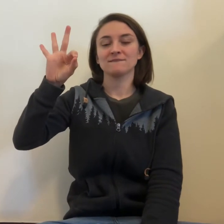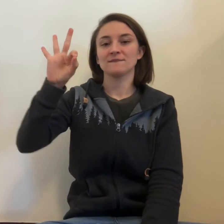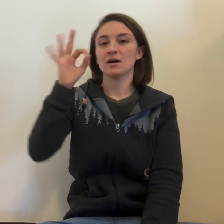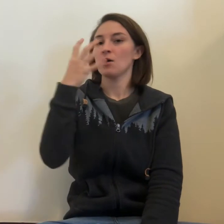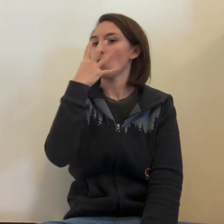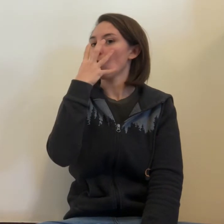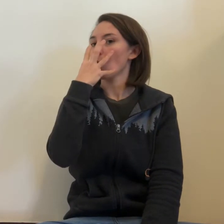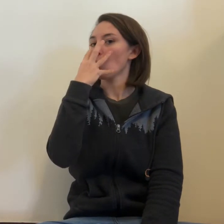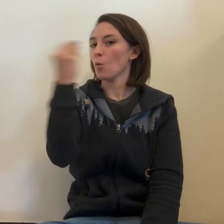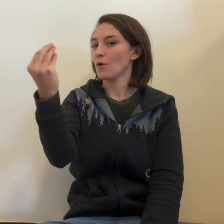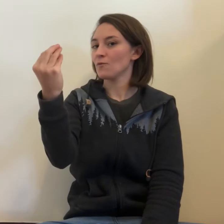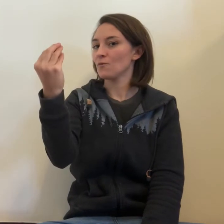Wolf.